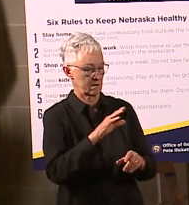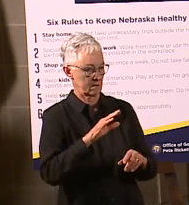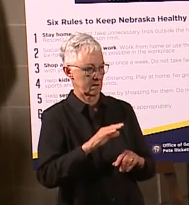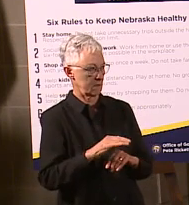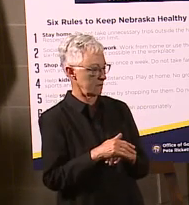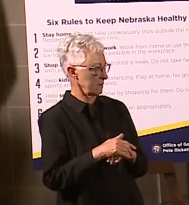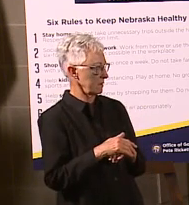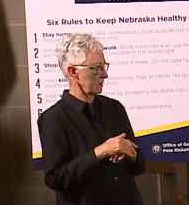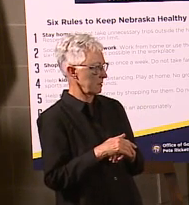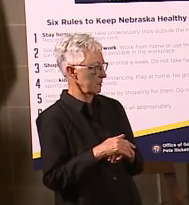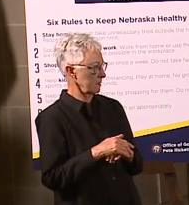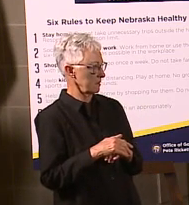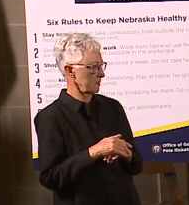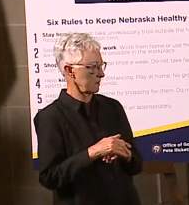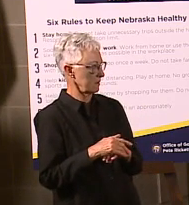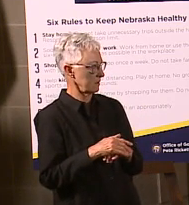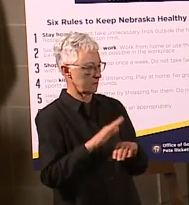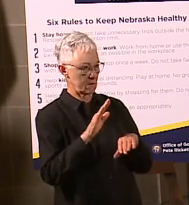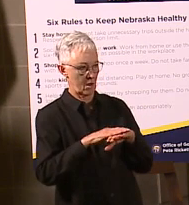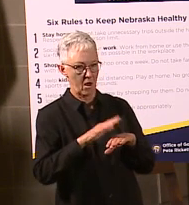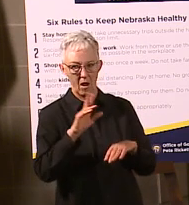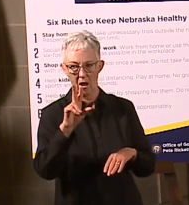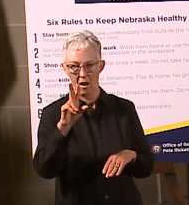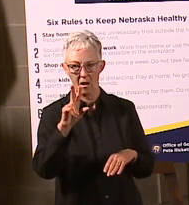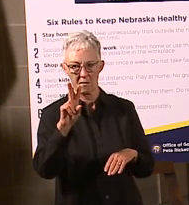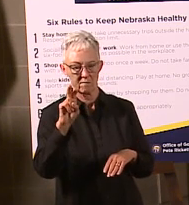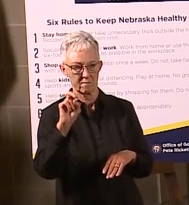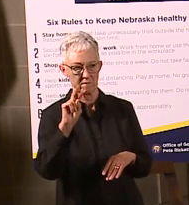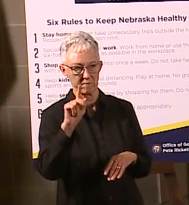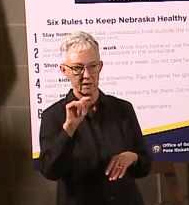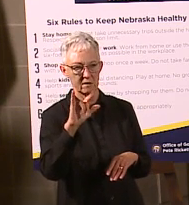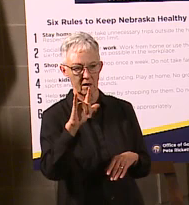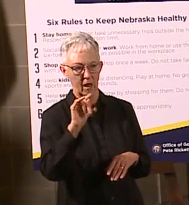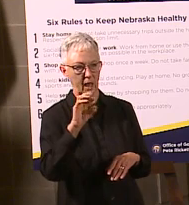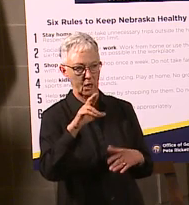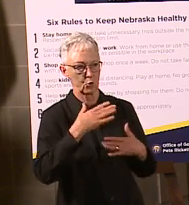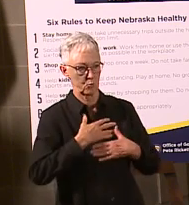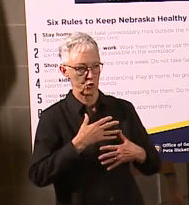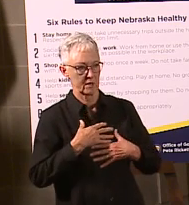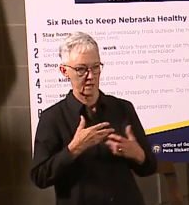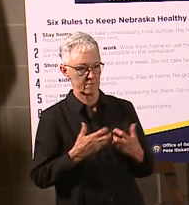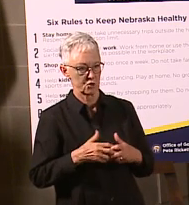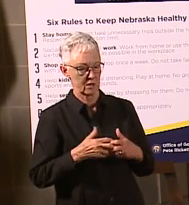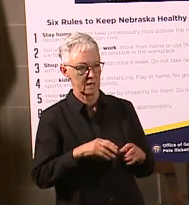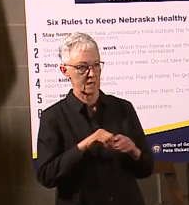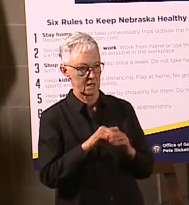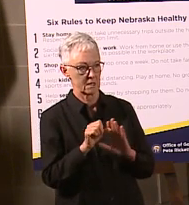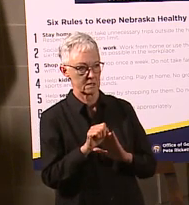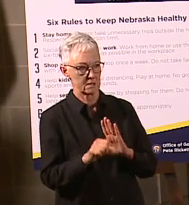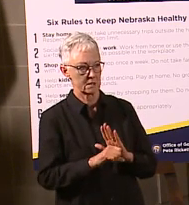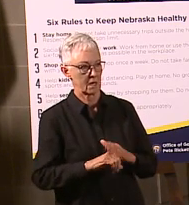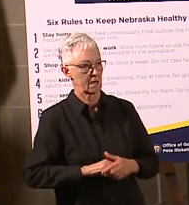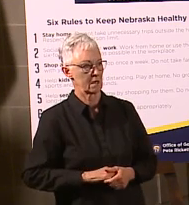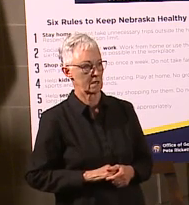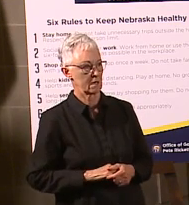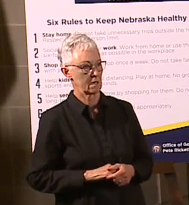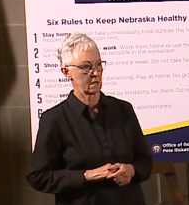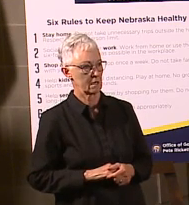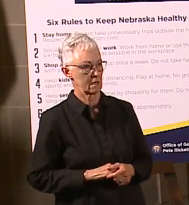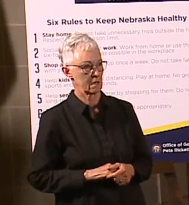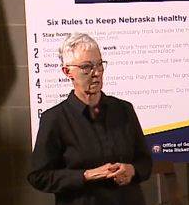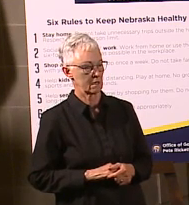ventilators currently at this time in the state of Nebraska. So